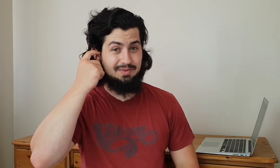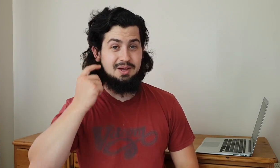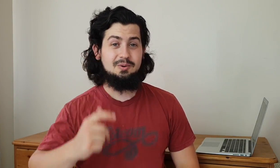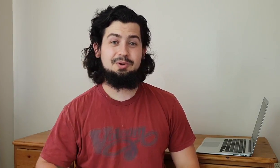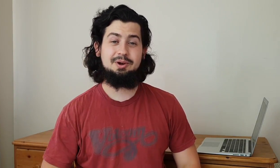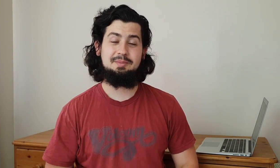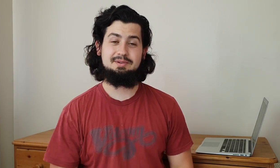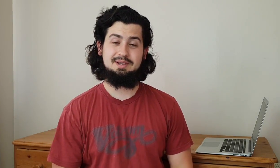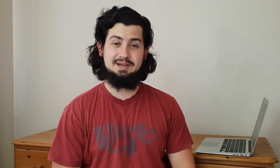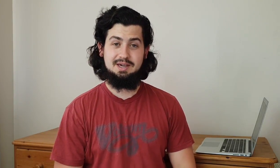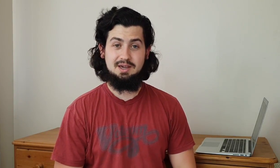warahmatullahi